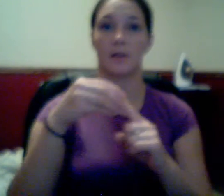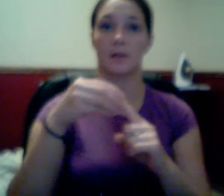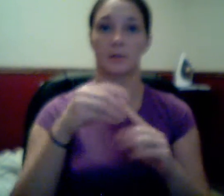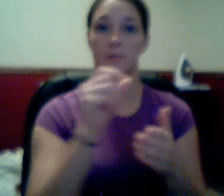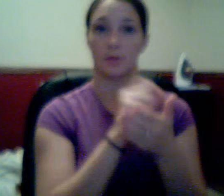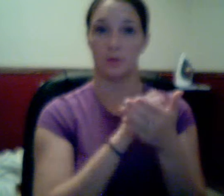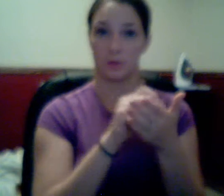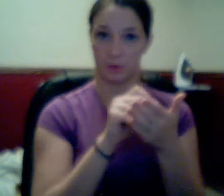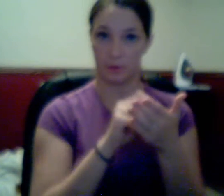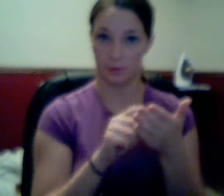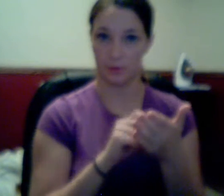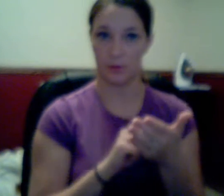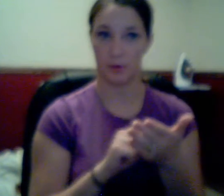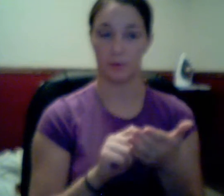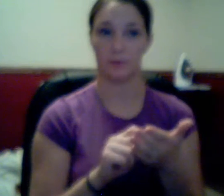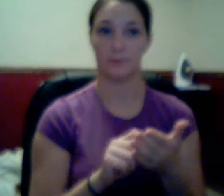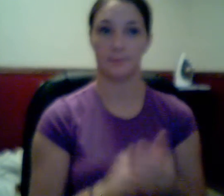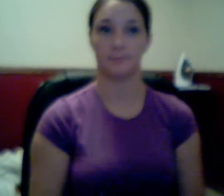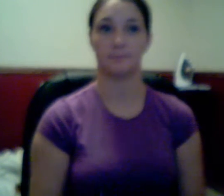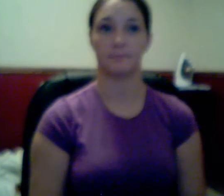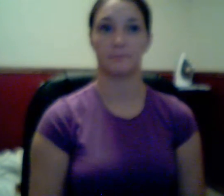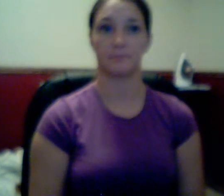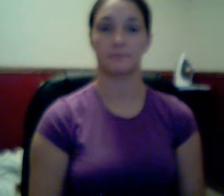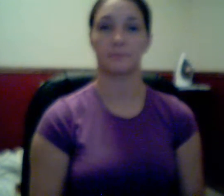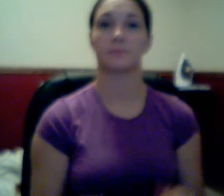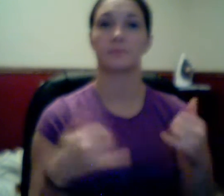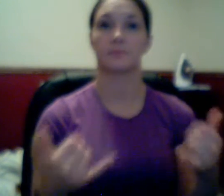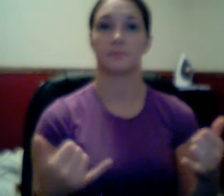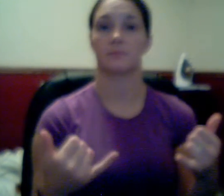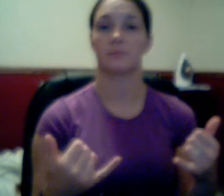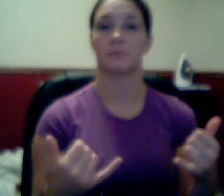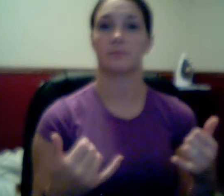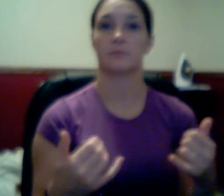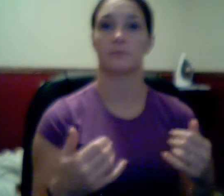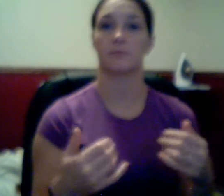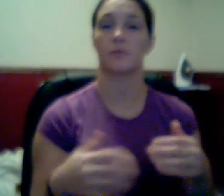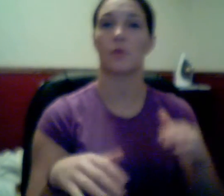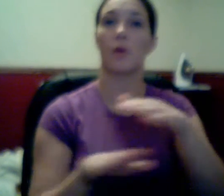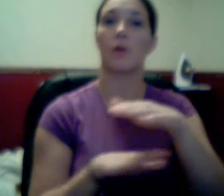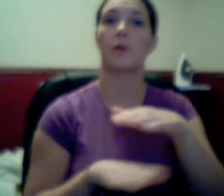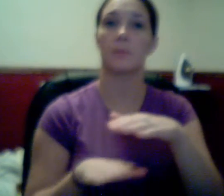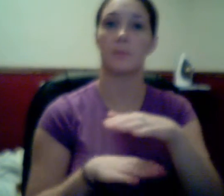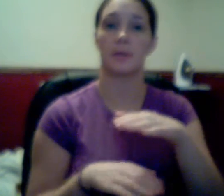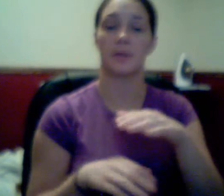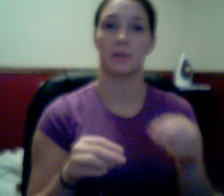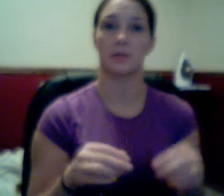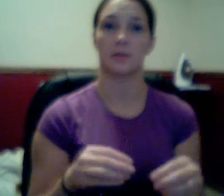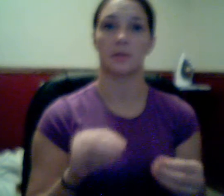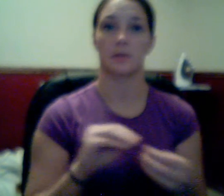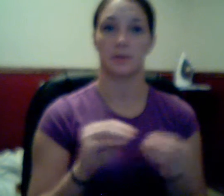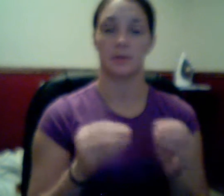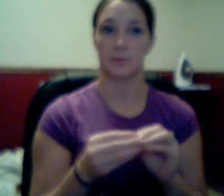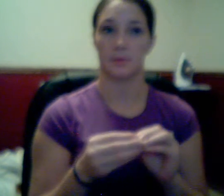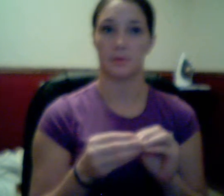Now that we've covered all the basic types of numbers, there really is one more thing we should worry about.